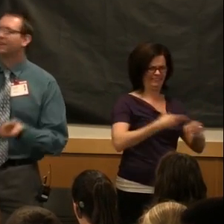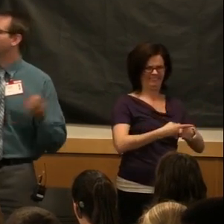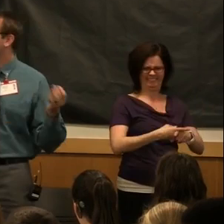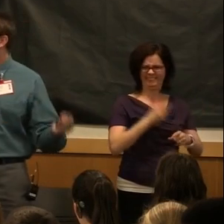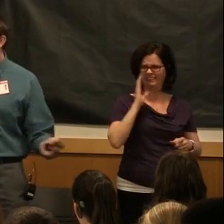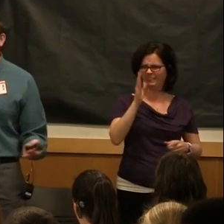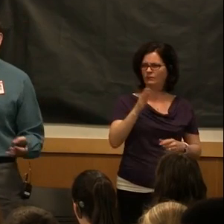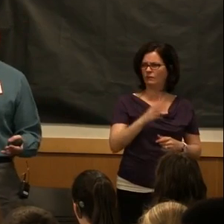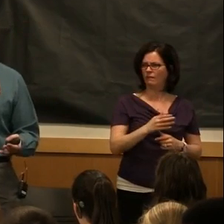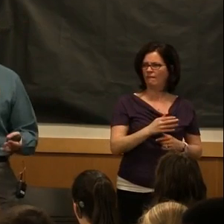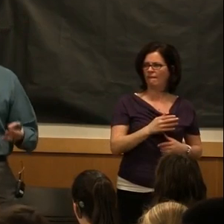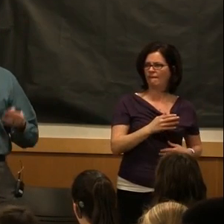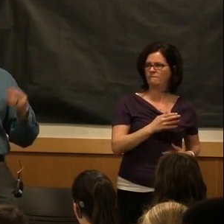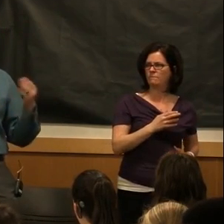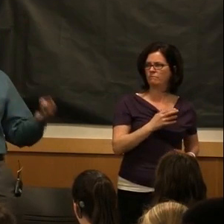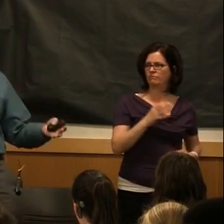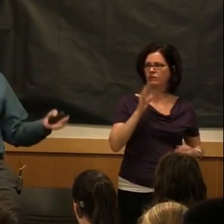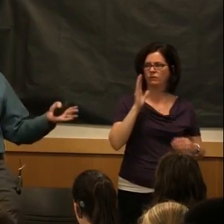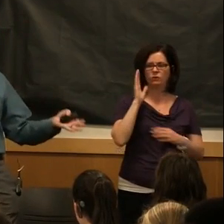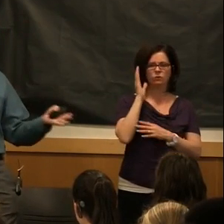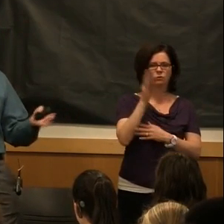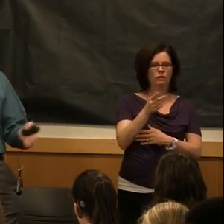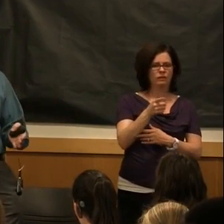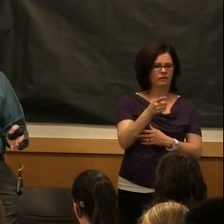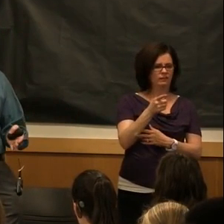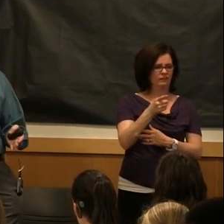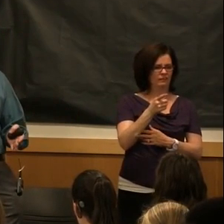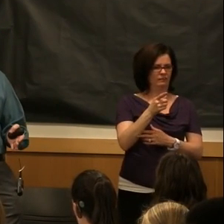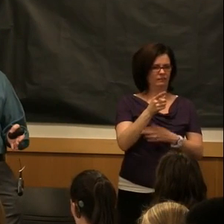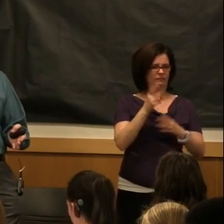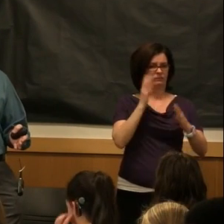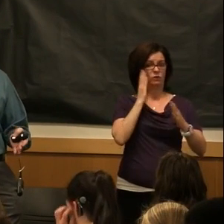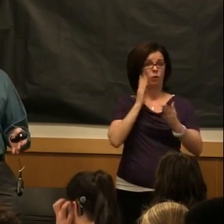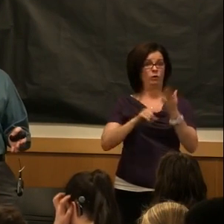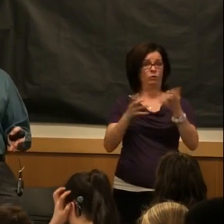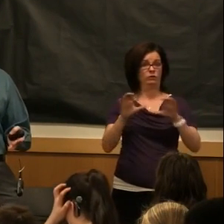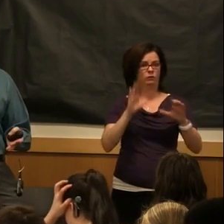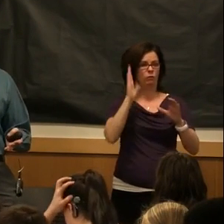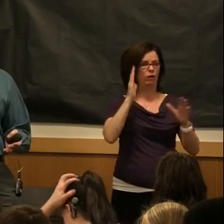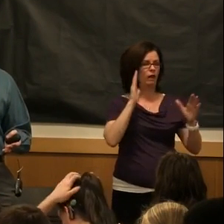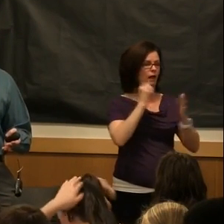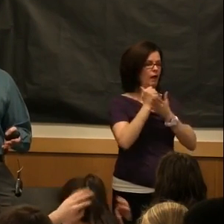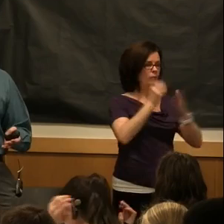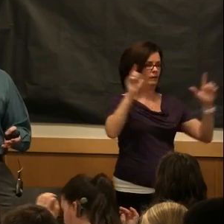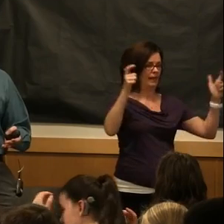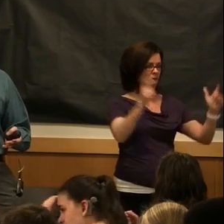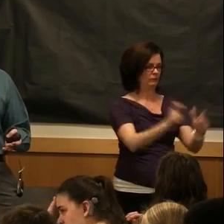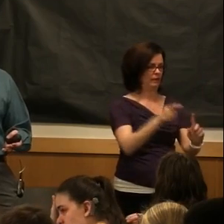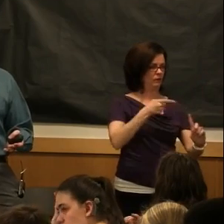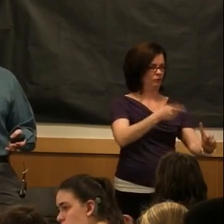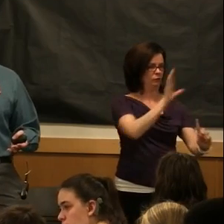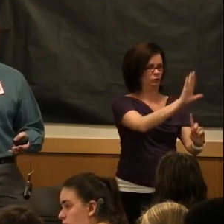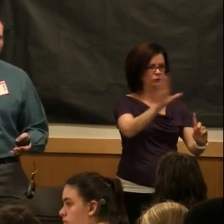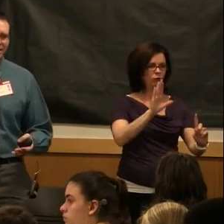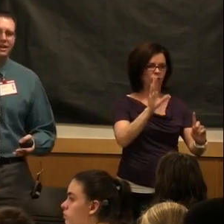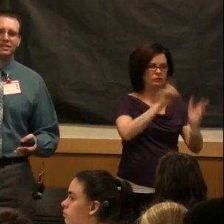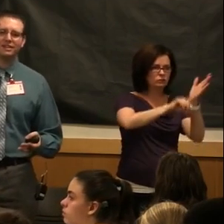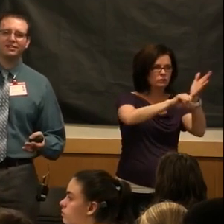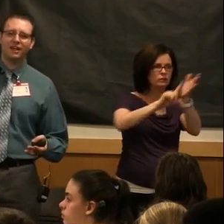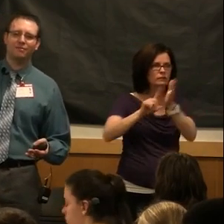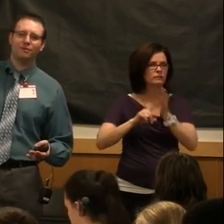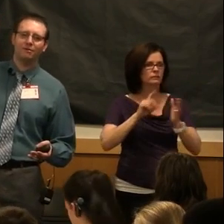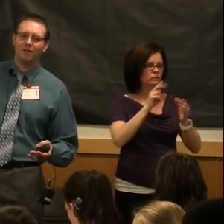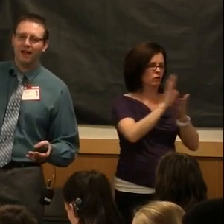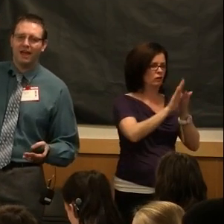in. So that being the case, that's going to help you narrow that search down a little bit. So you'll start looking for those schools that can help you in those areas.